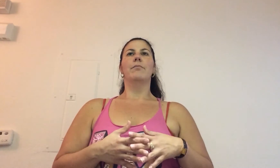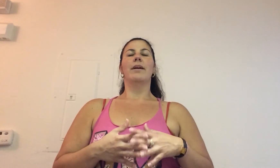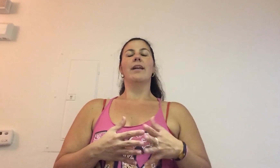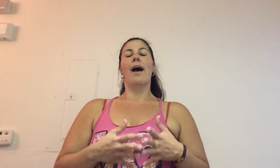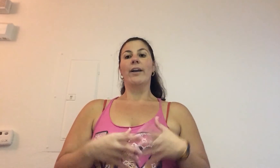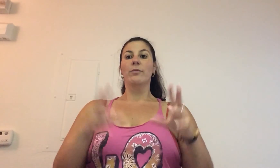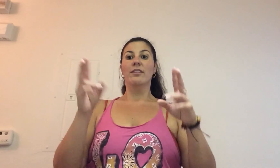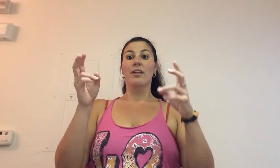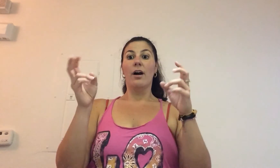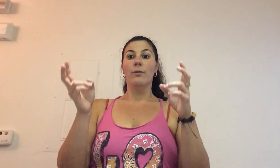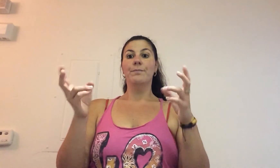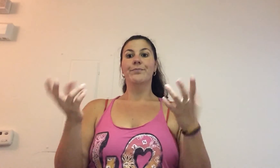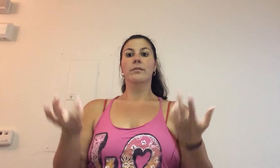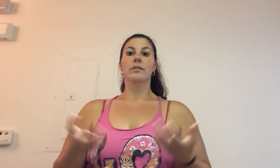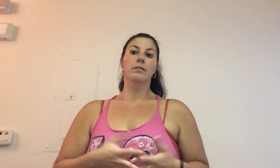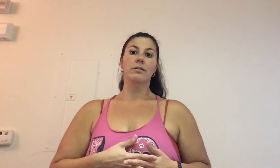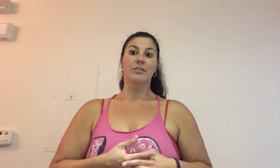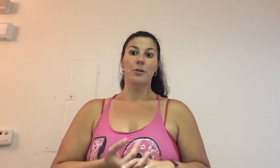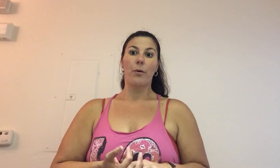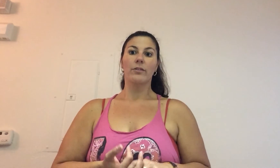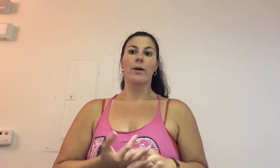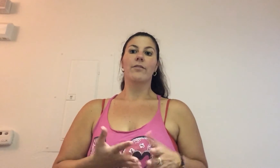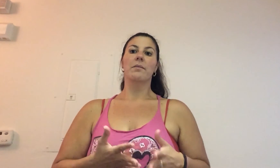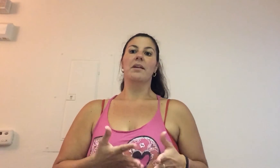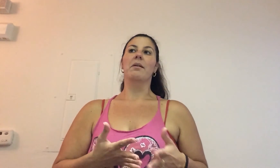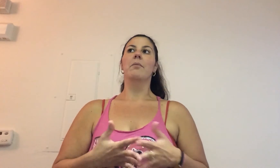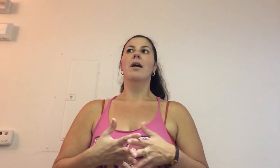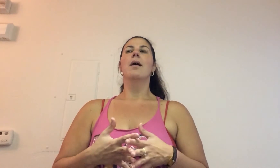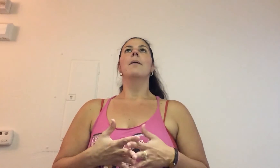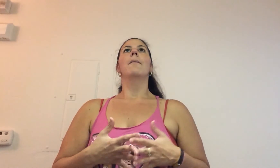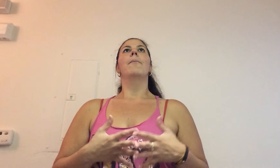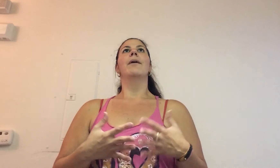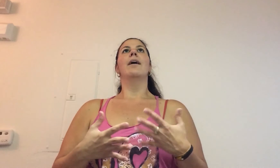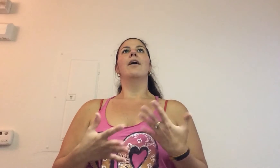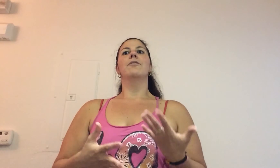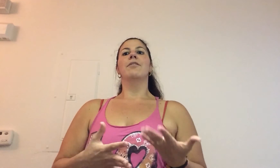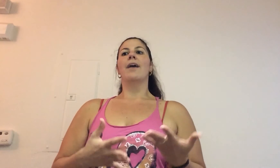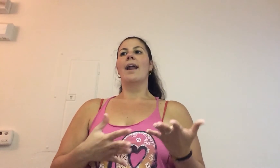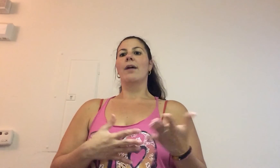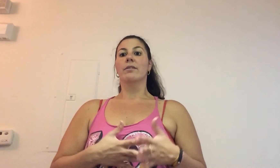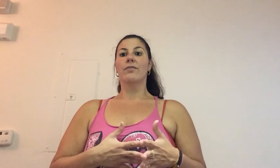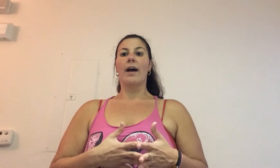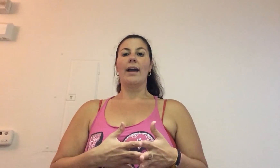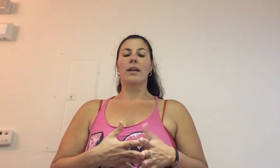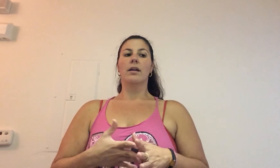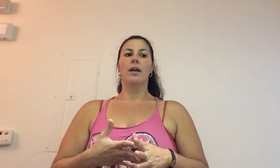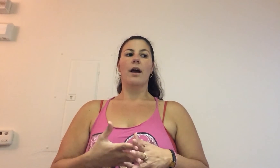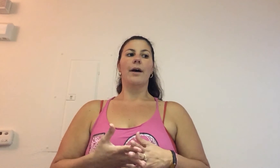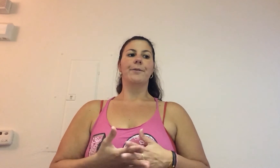my iron was low, just two points away from the minimum. But other than that, I was fine. Um,